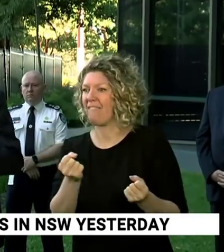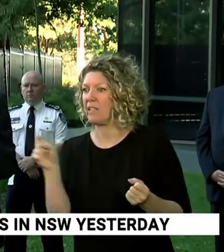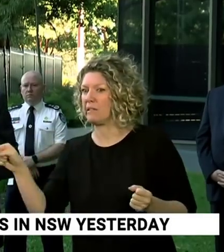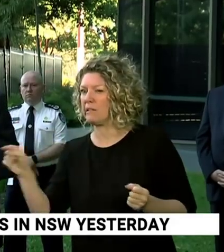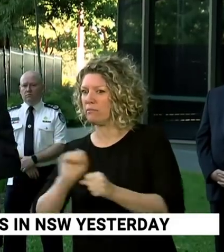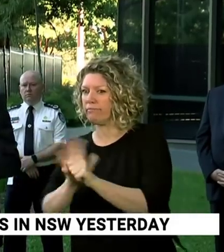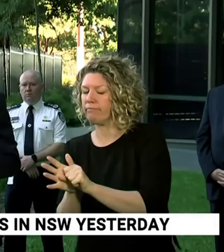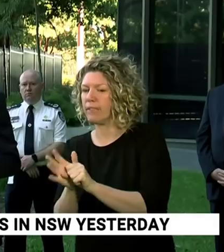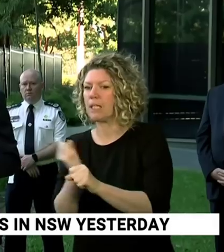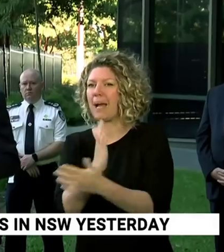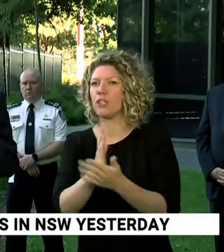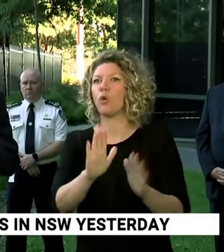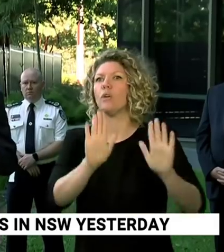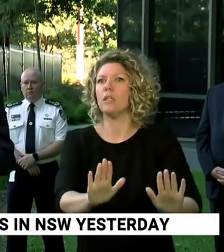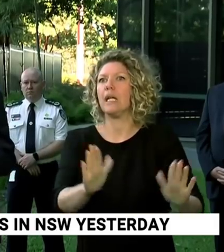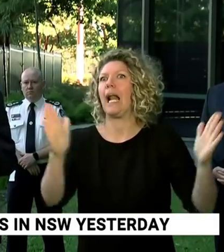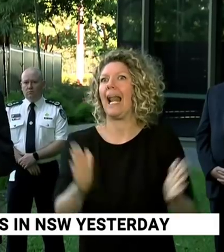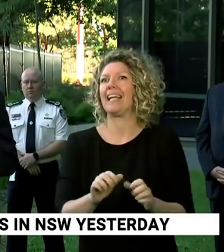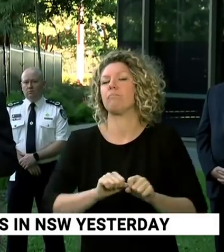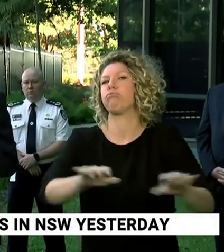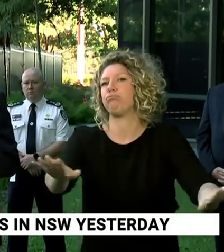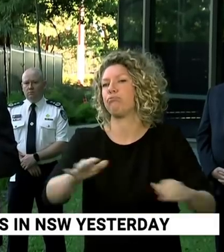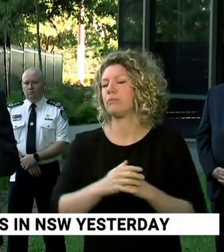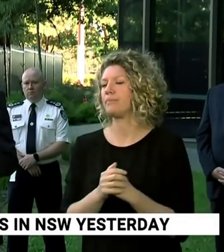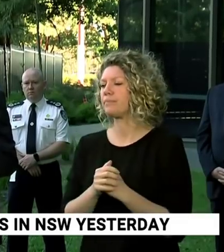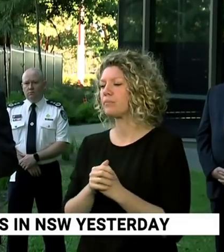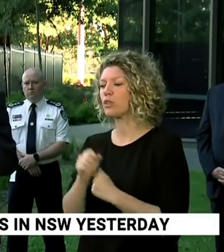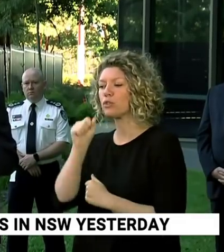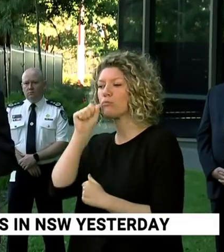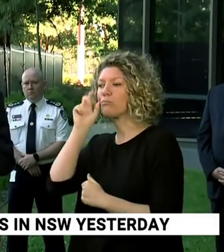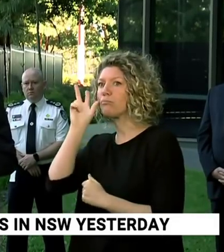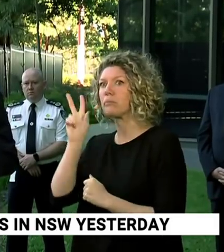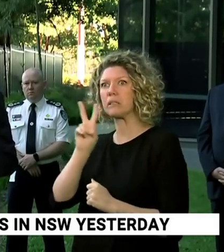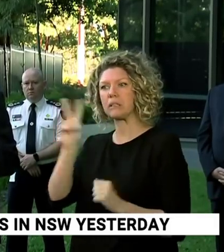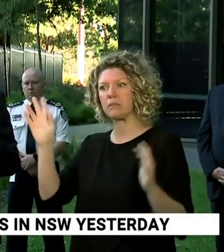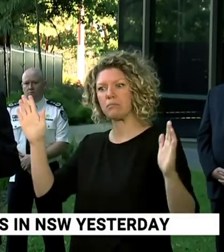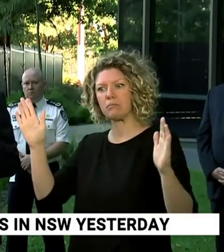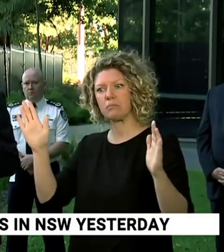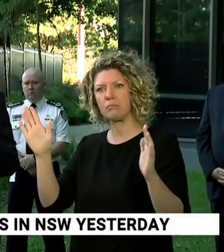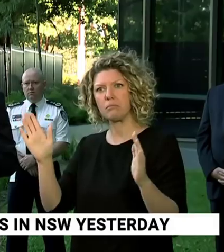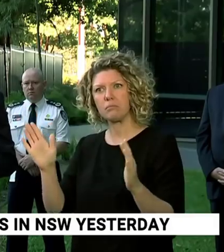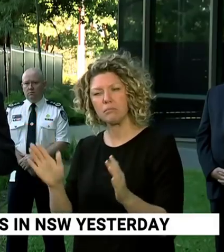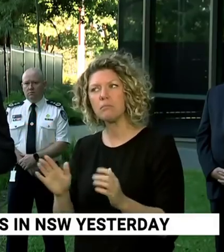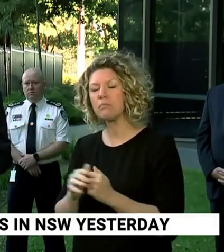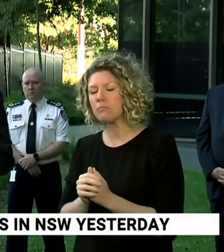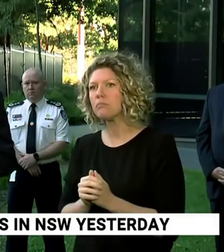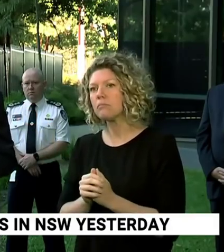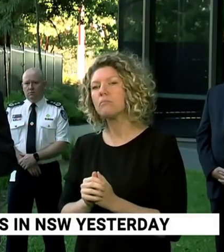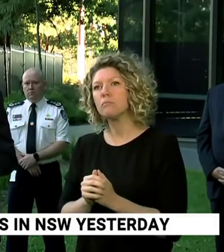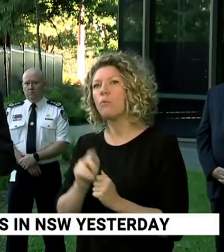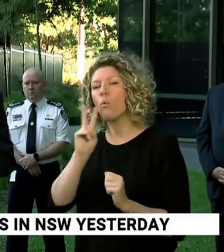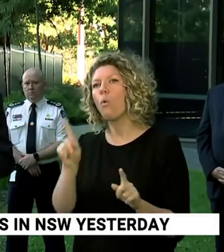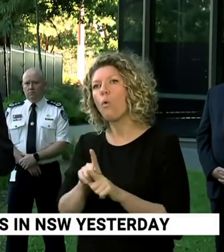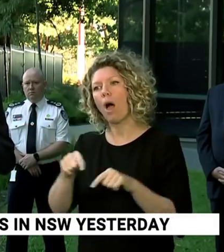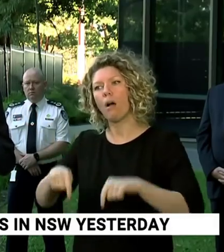ongoing transmission. So the numbers we're seeing in the last few days have been really hopeful. It seems that the actions we're